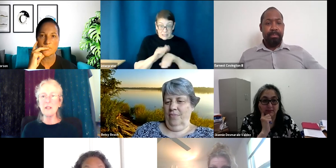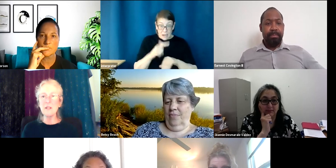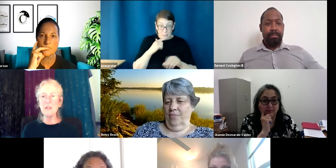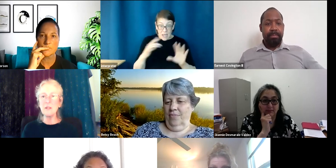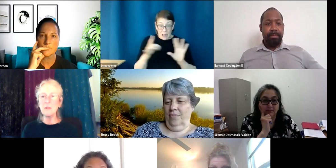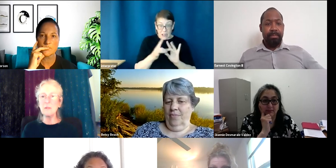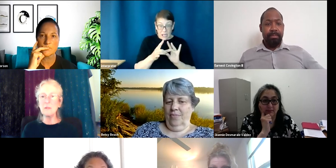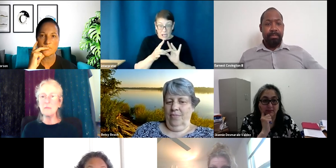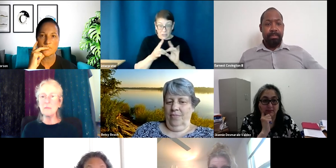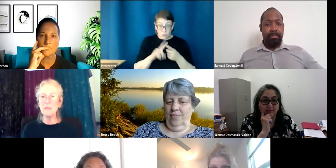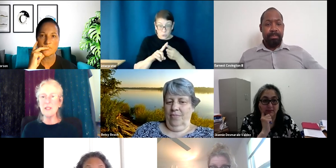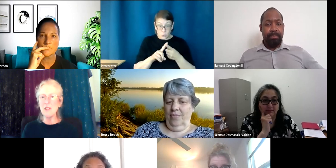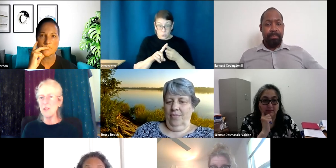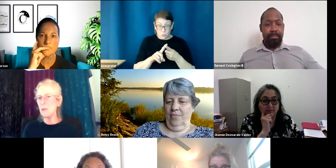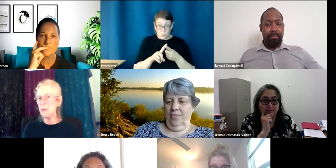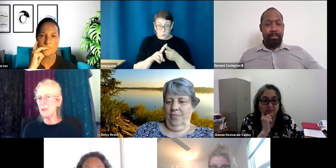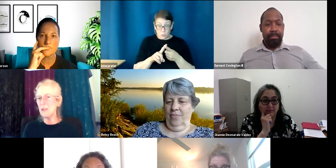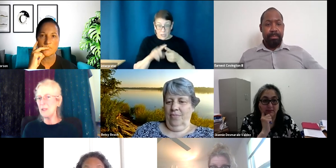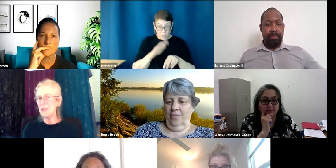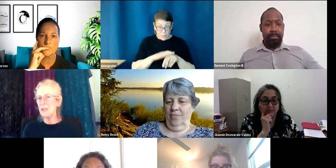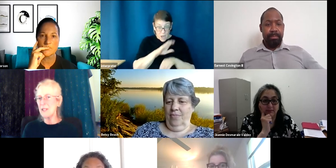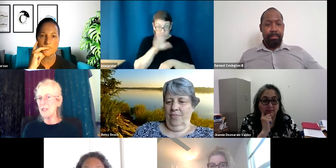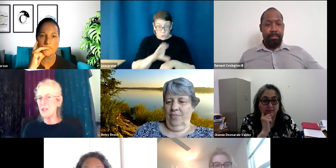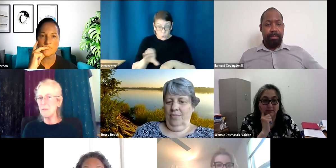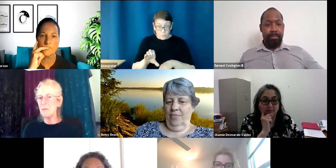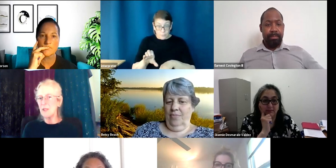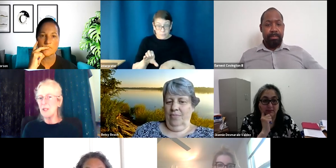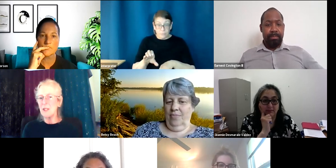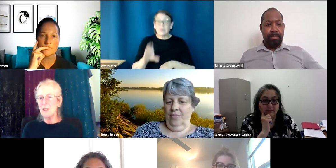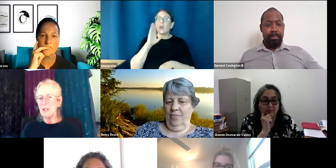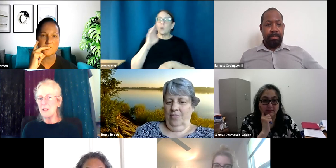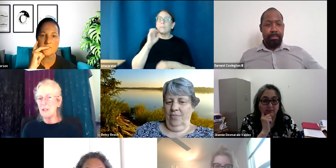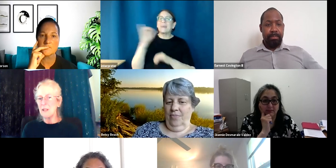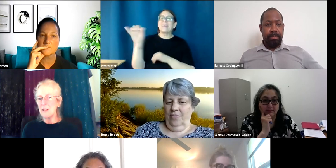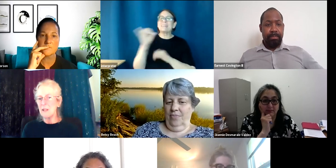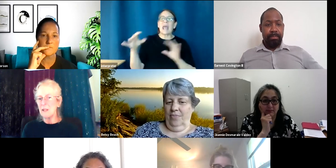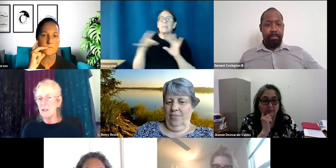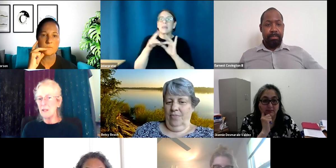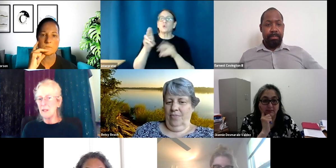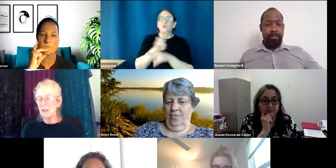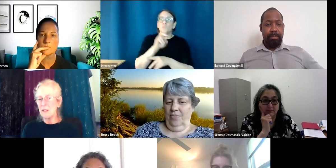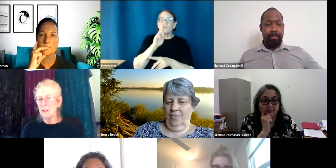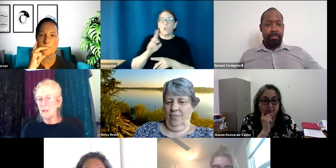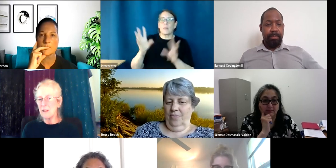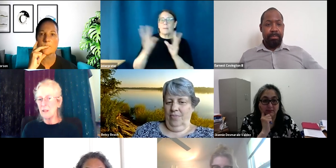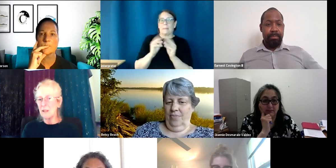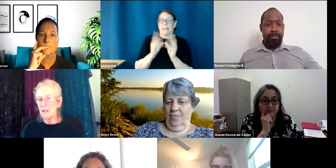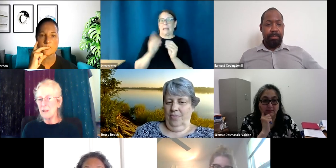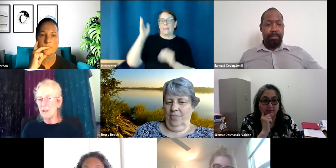to, it's on zoom. It's, it'll be the same link that you use to log in here. Um, because